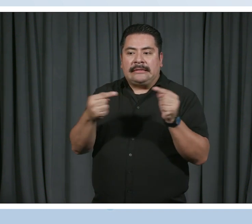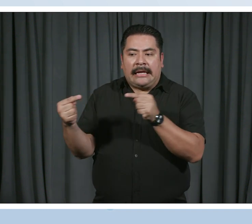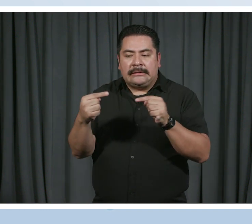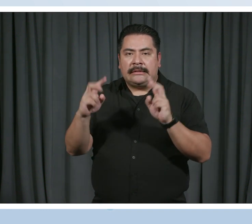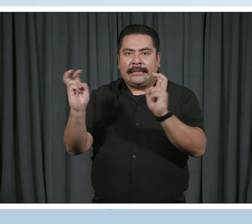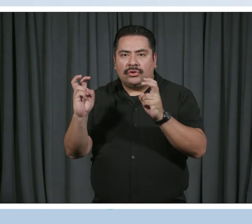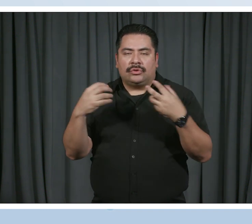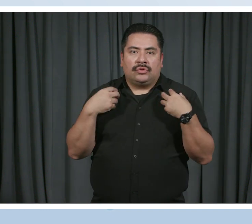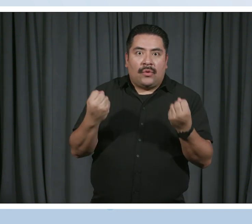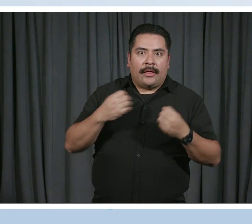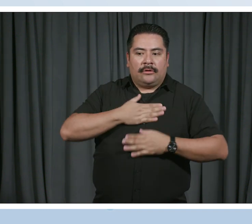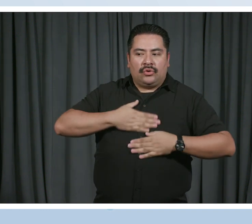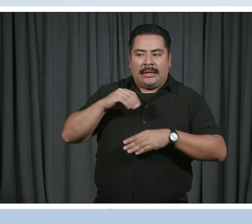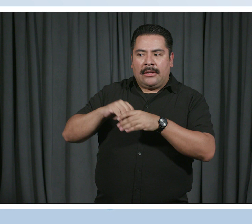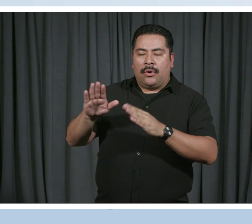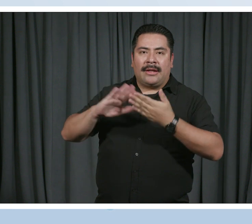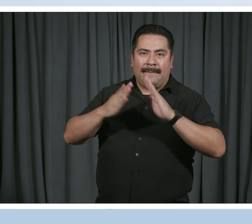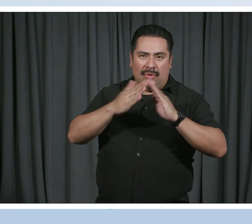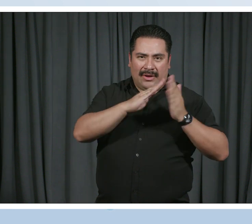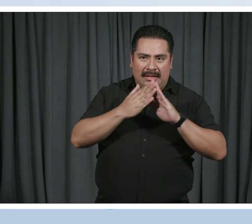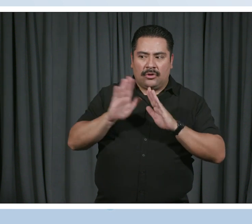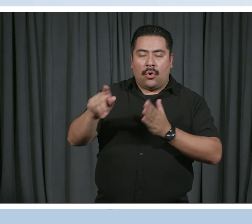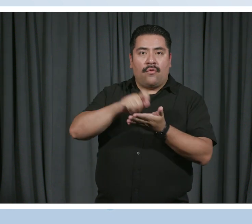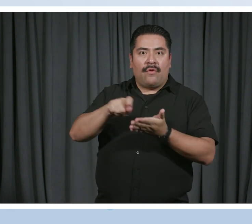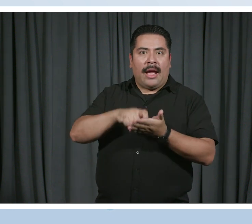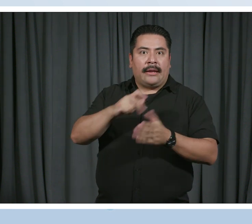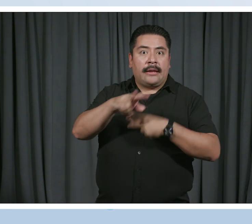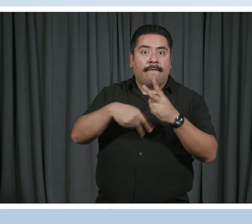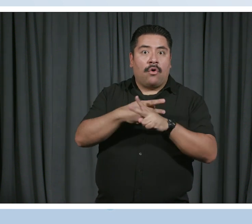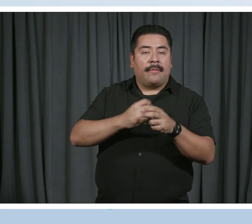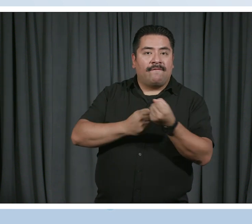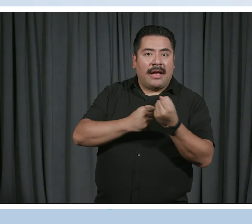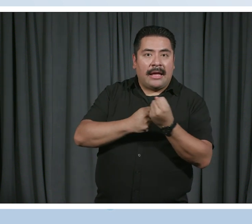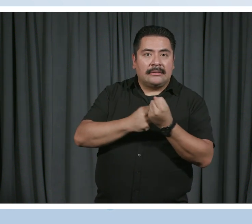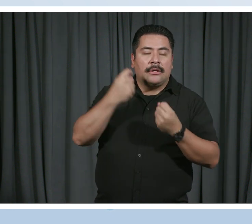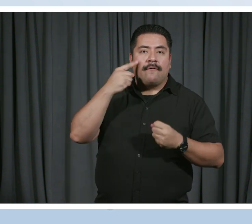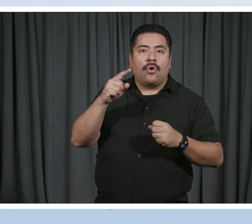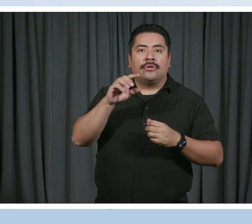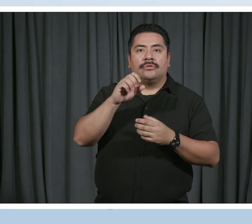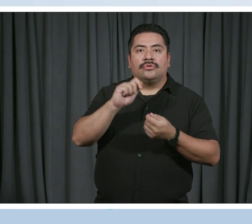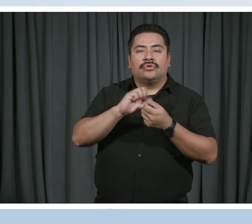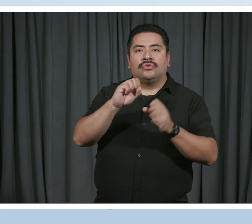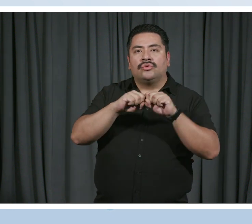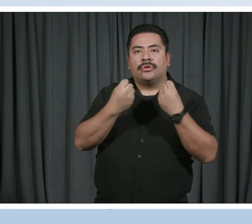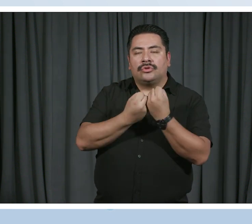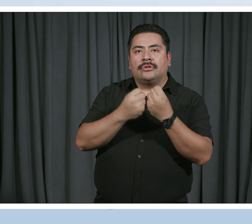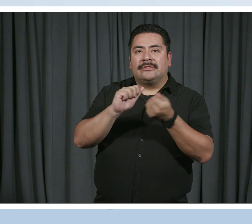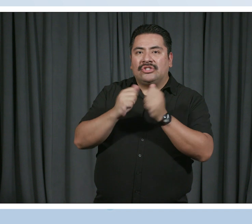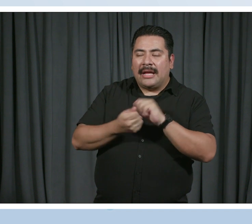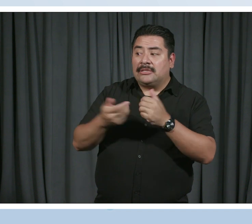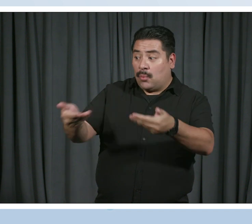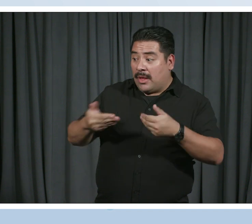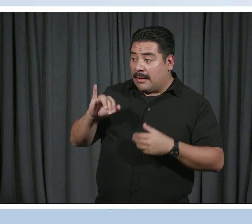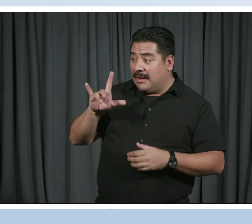issues, strengths, and joy in her communities. Her writing is a form of advocacy for social change. Welcome,